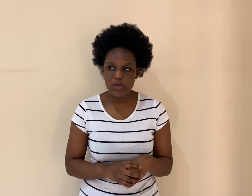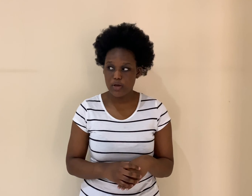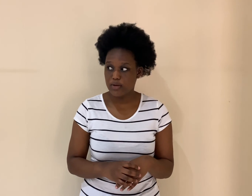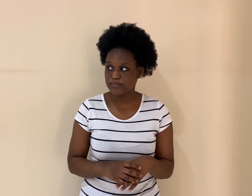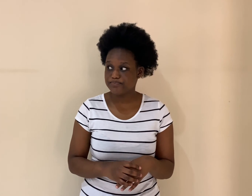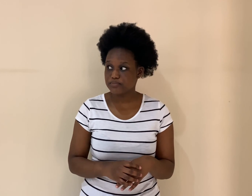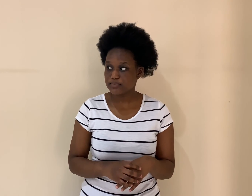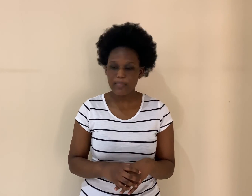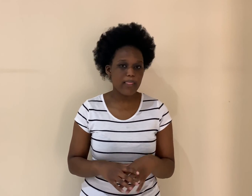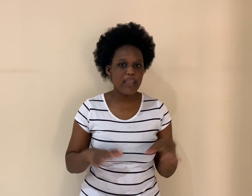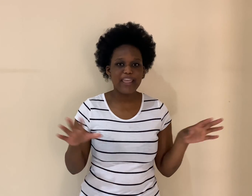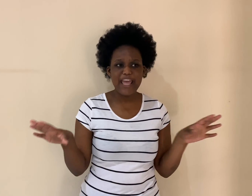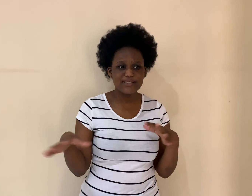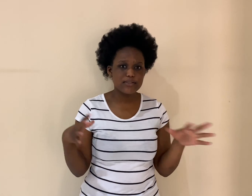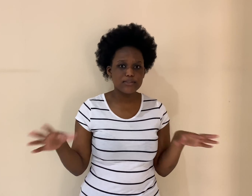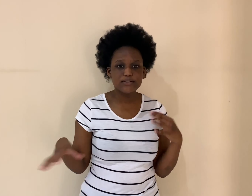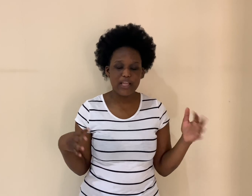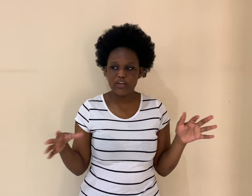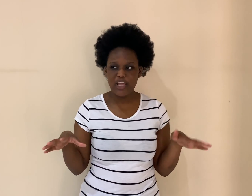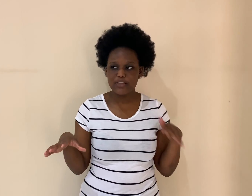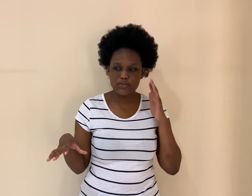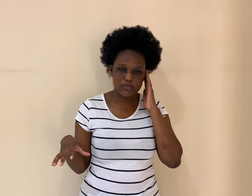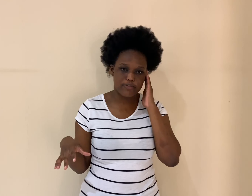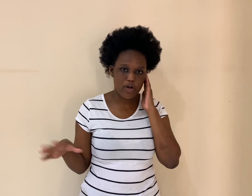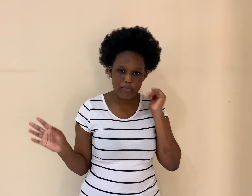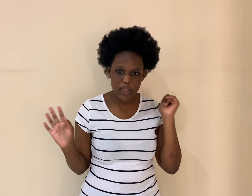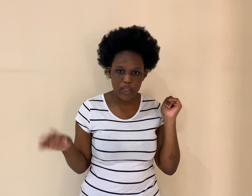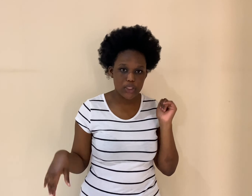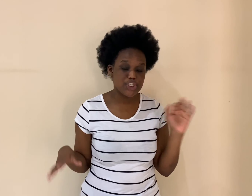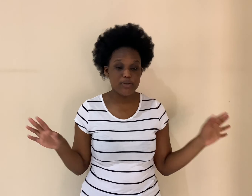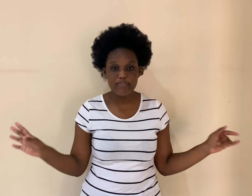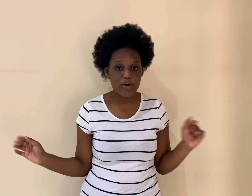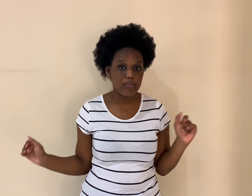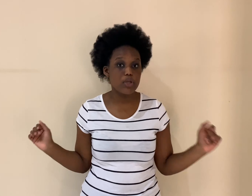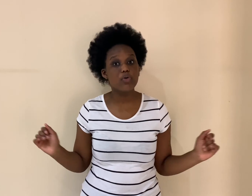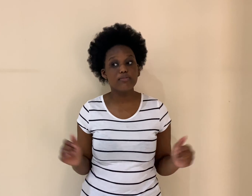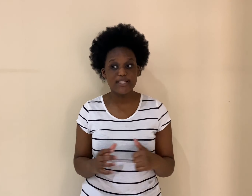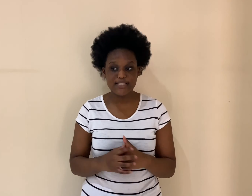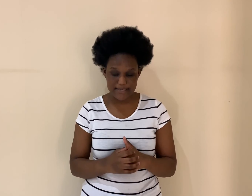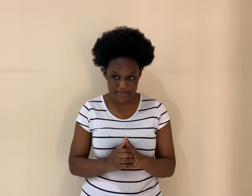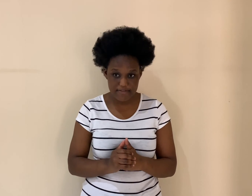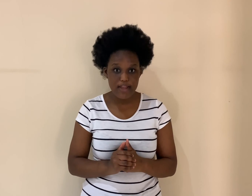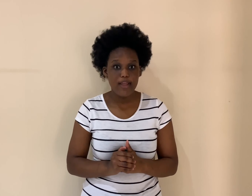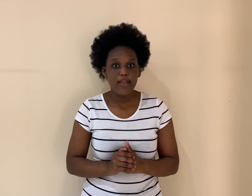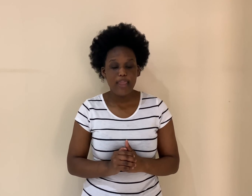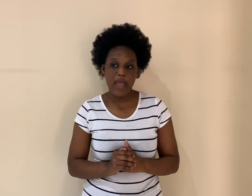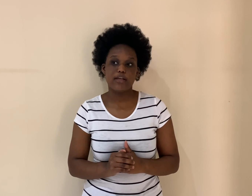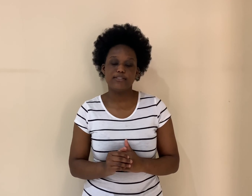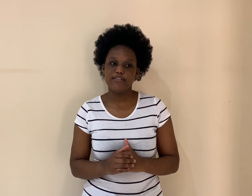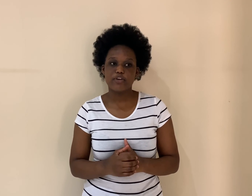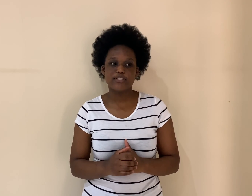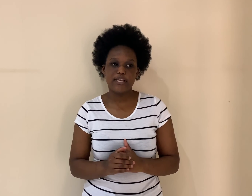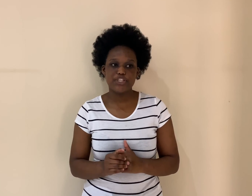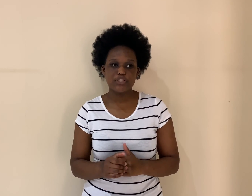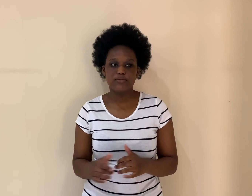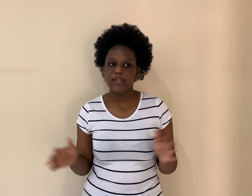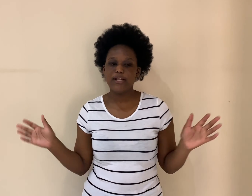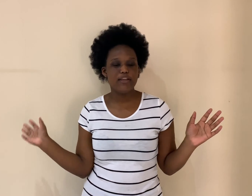cattle farming, sheep farming, all that stuff. Yeah, deforestation. They clear